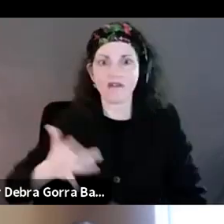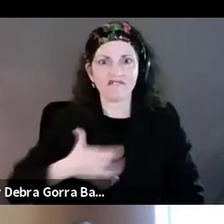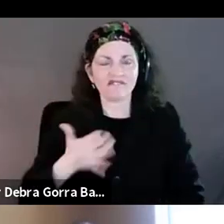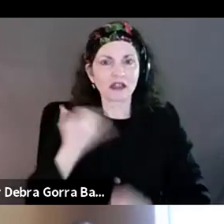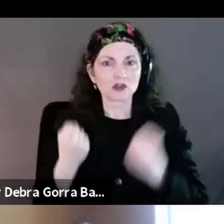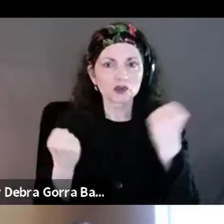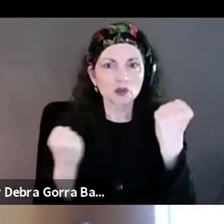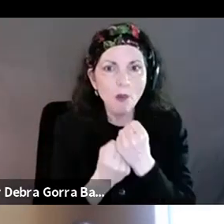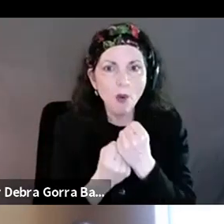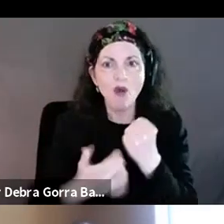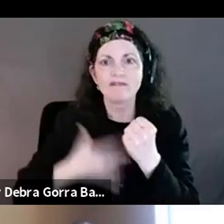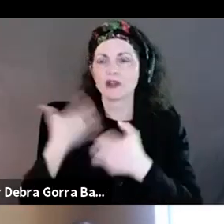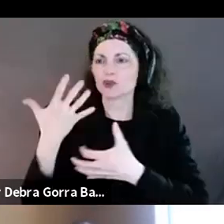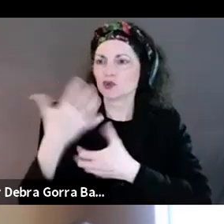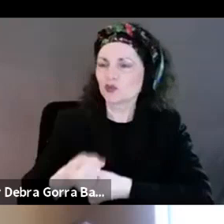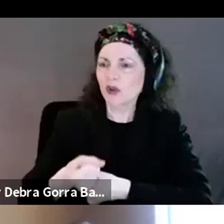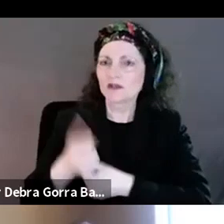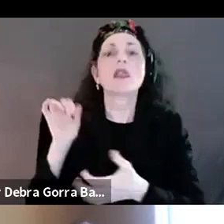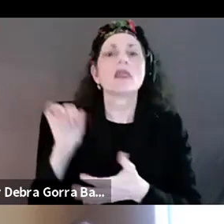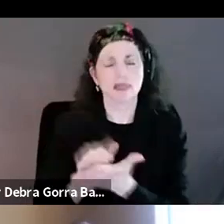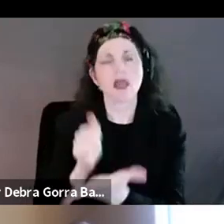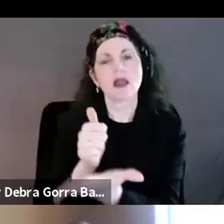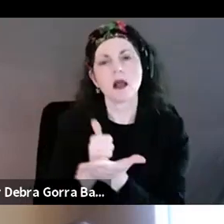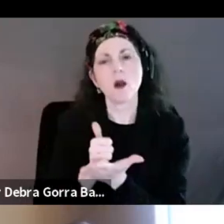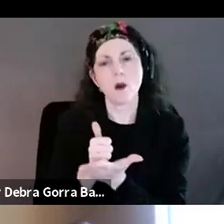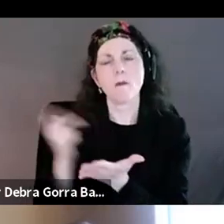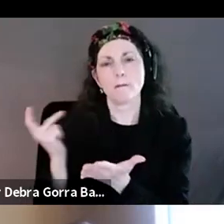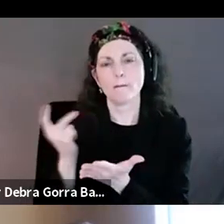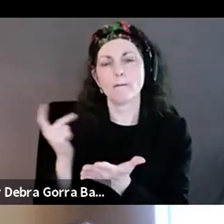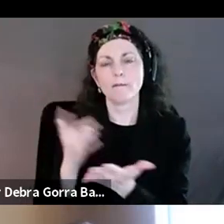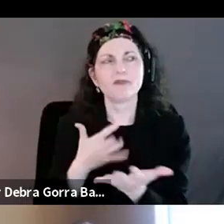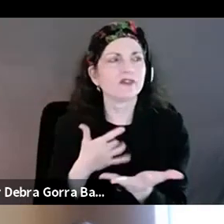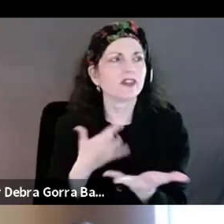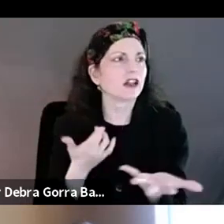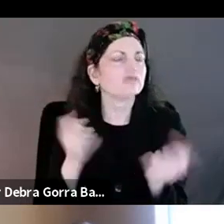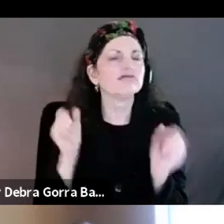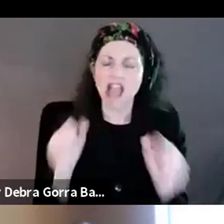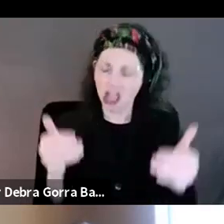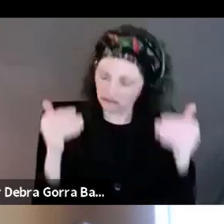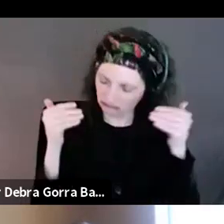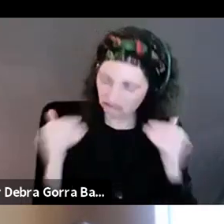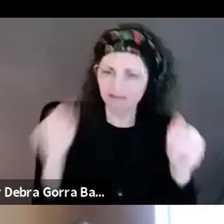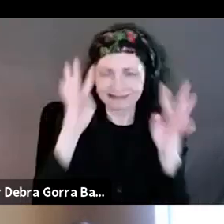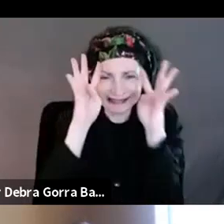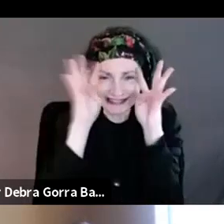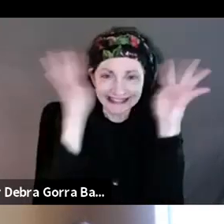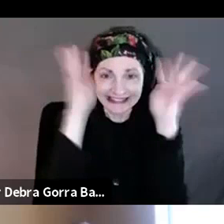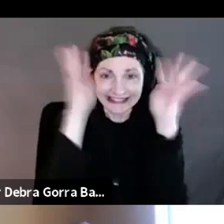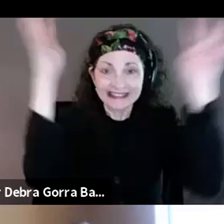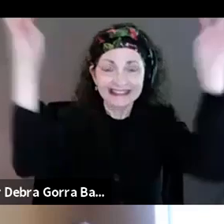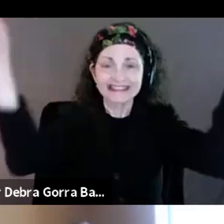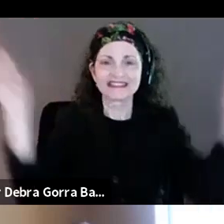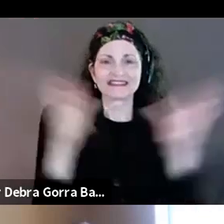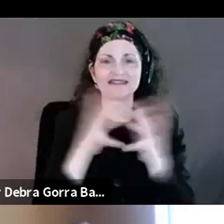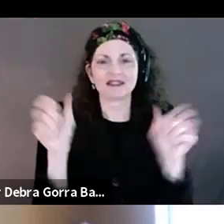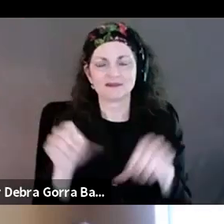and trust, I think, is what helped us to, uh, really feel like we could create an interest. in the, And, and then I